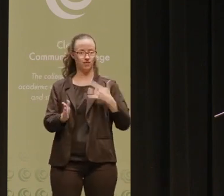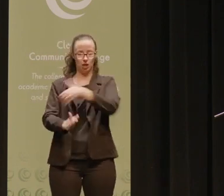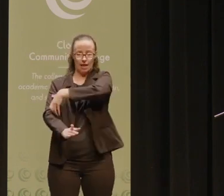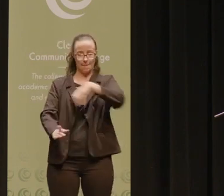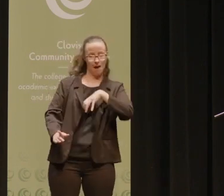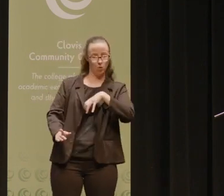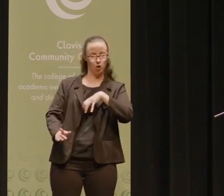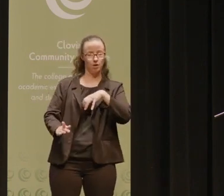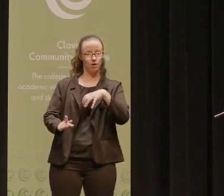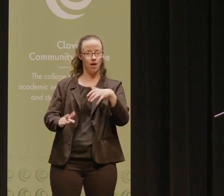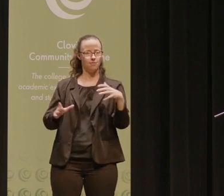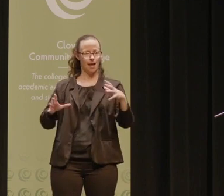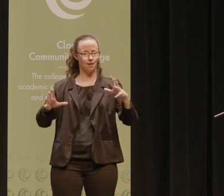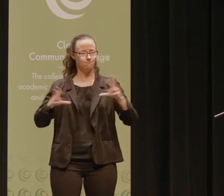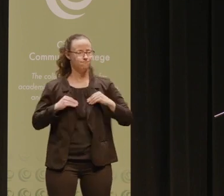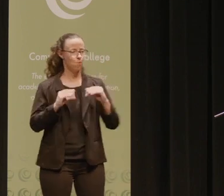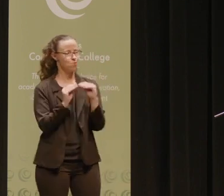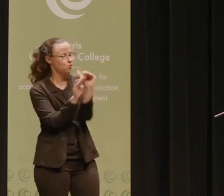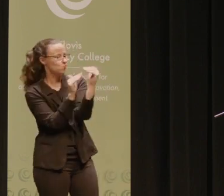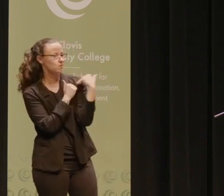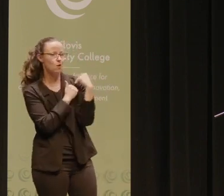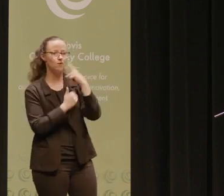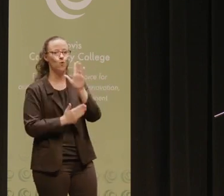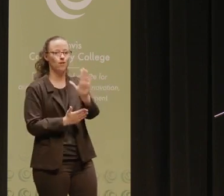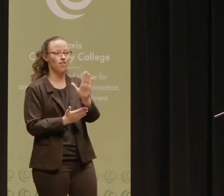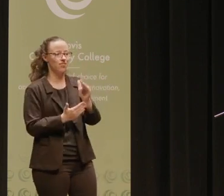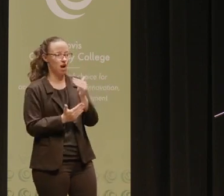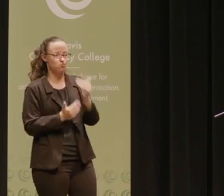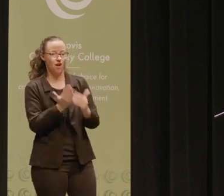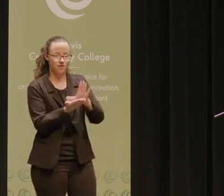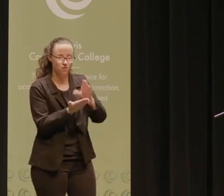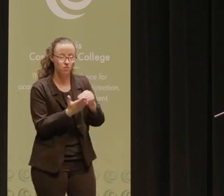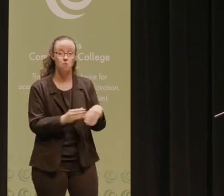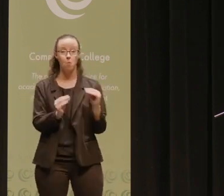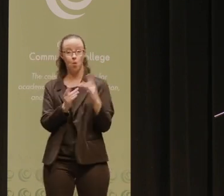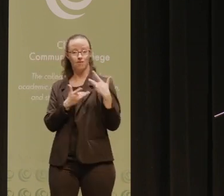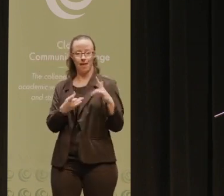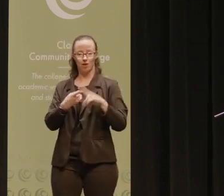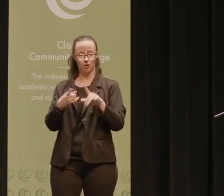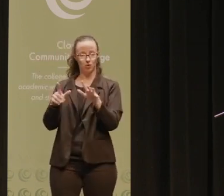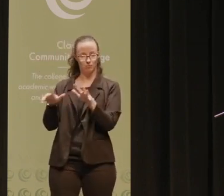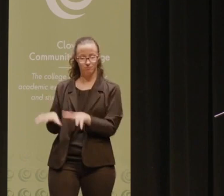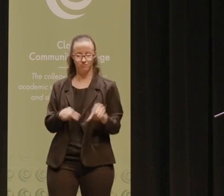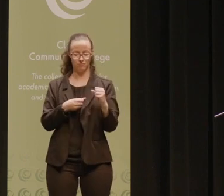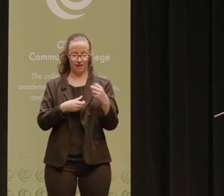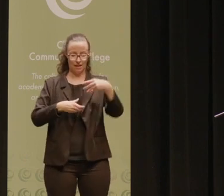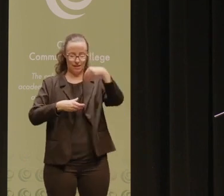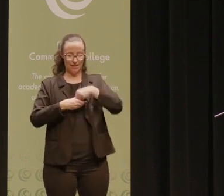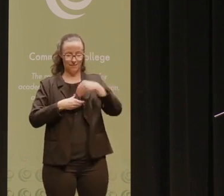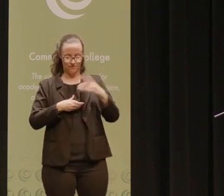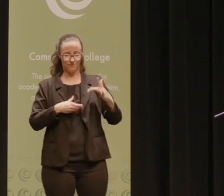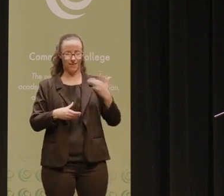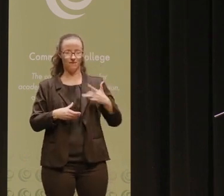they take on greater ownership and responsibility for their learning and are much more likely to embrace an internal locus of